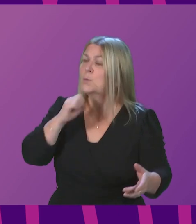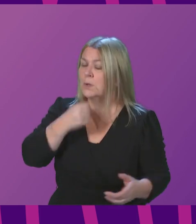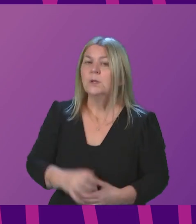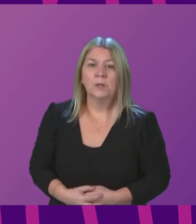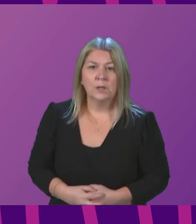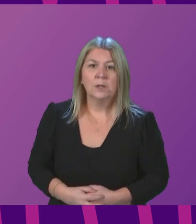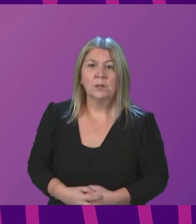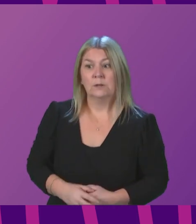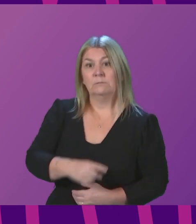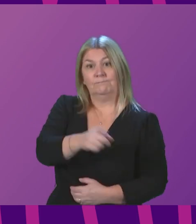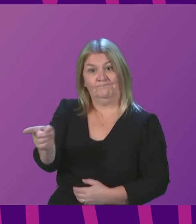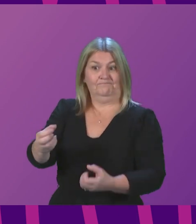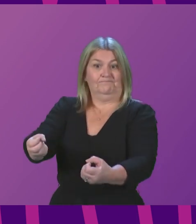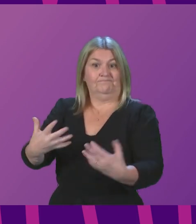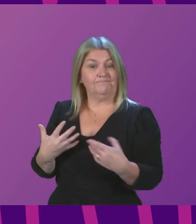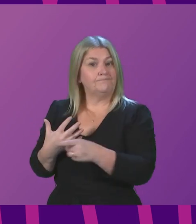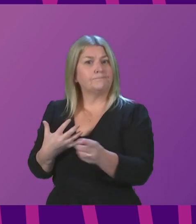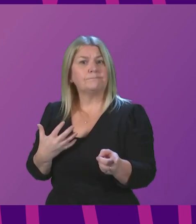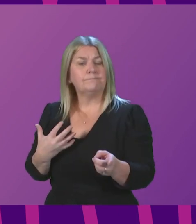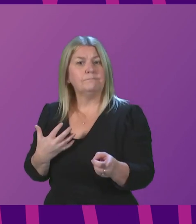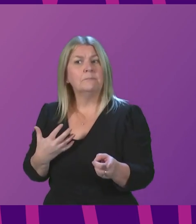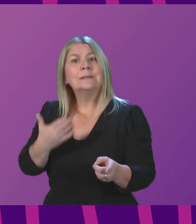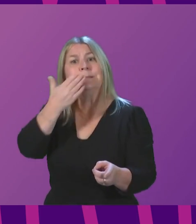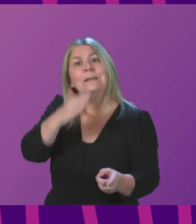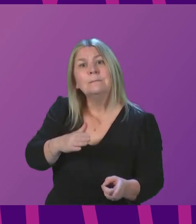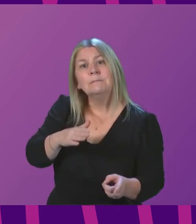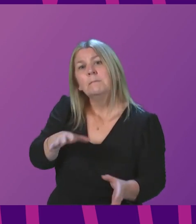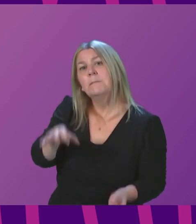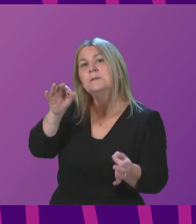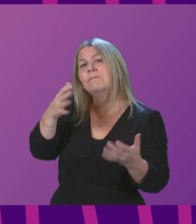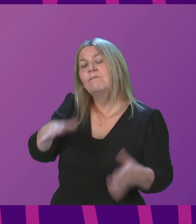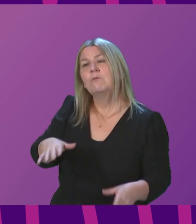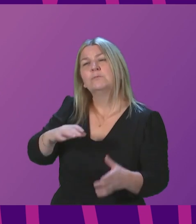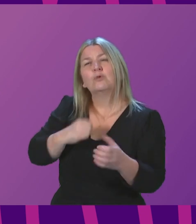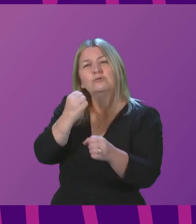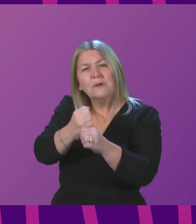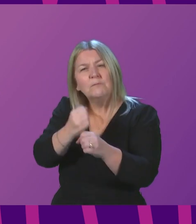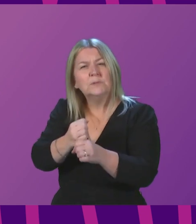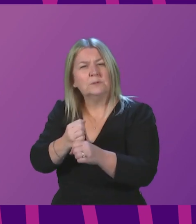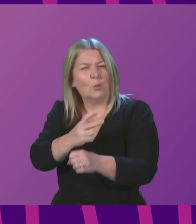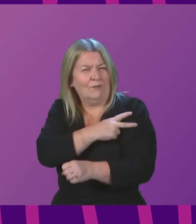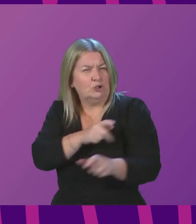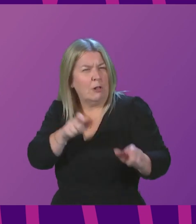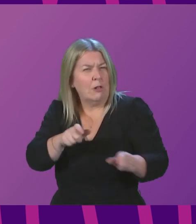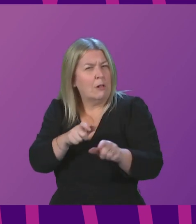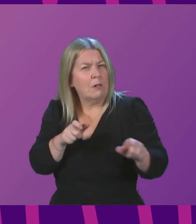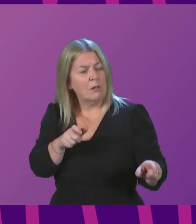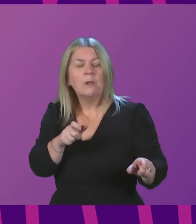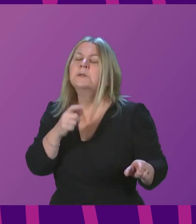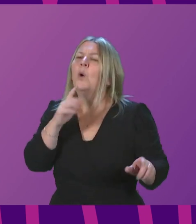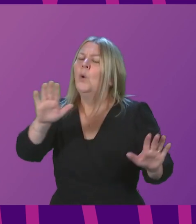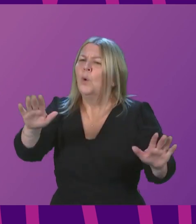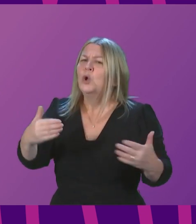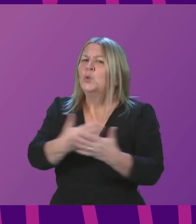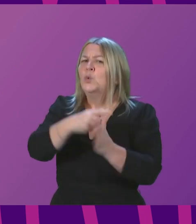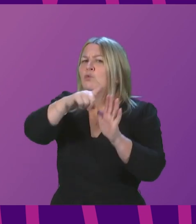But businesses have told us that they heard earlier this week from Scottish Government officials, and the officials told them that new rules could come